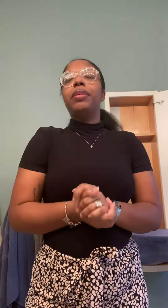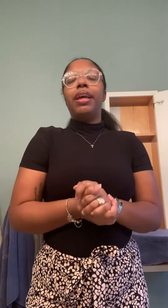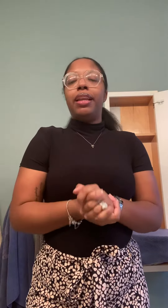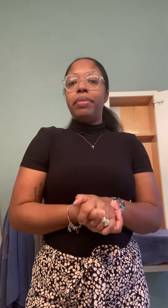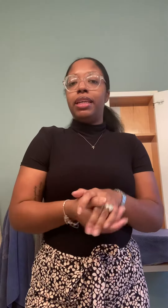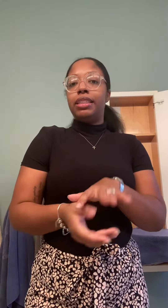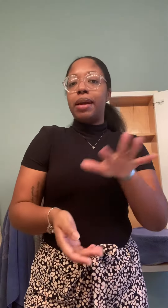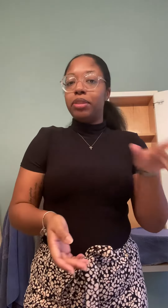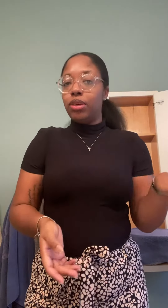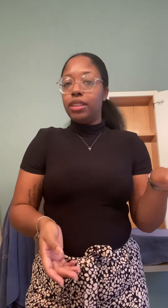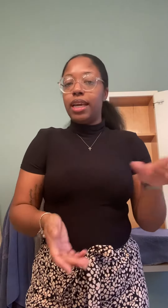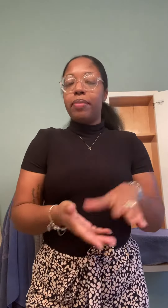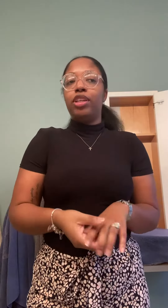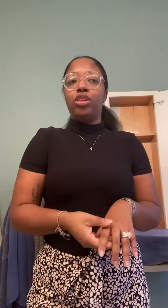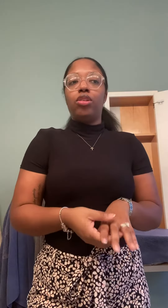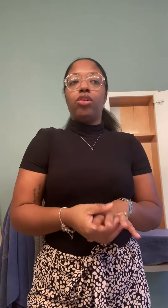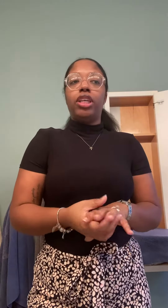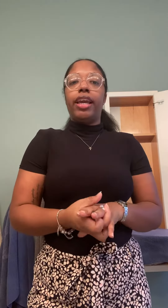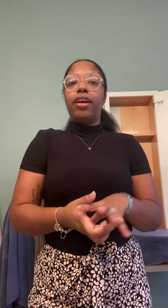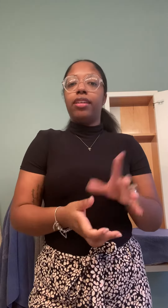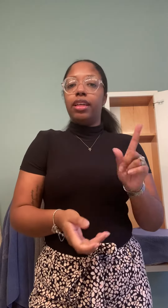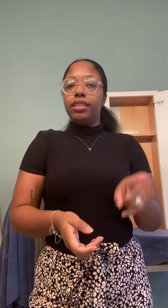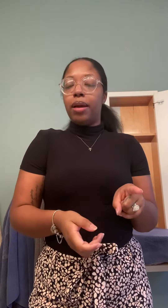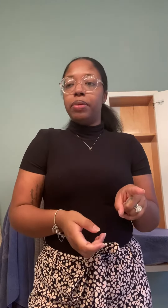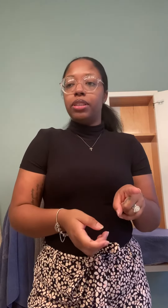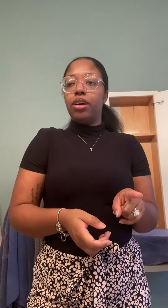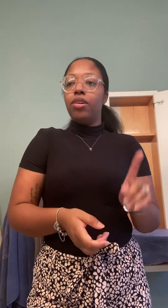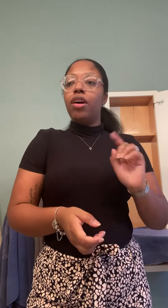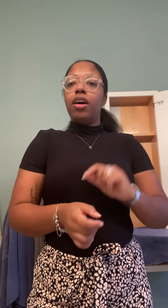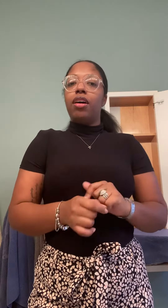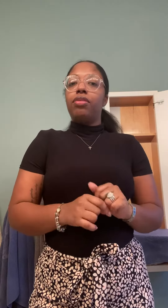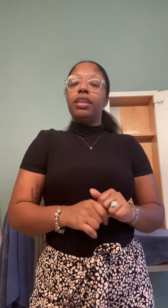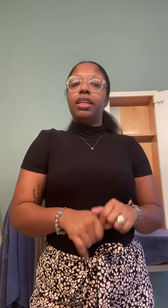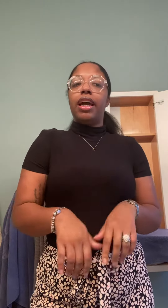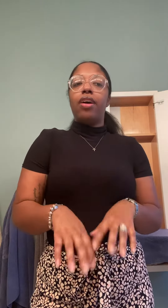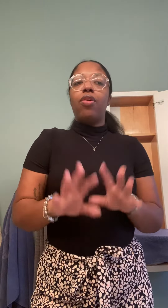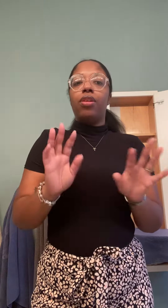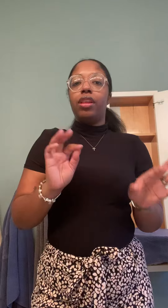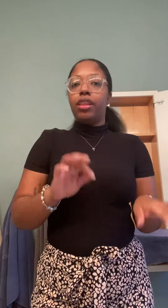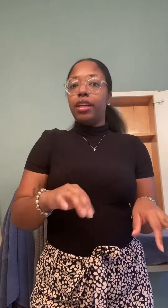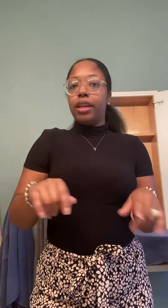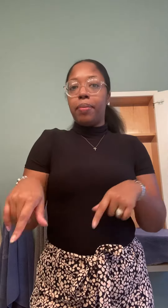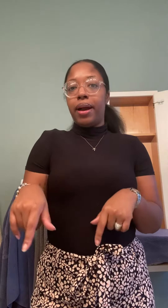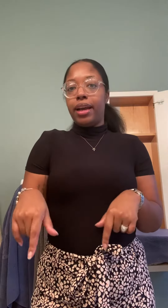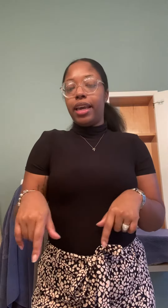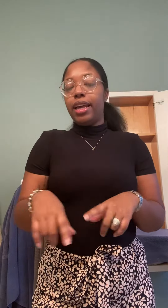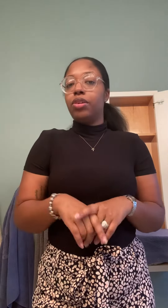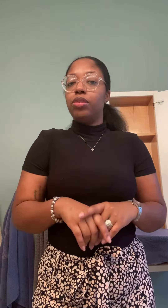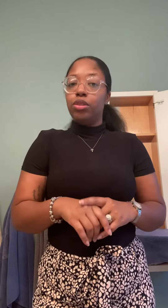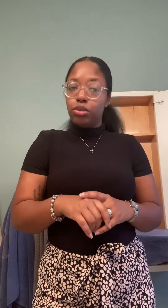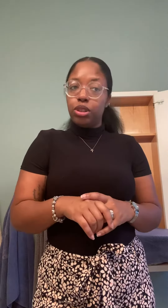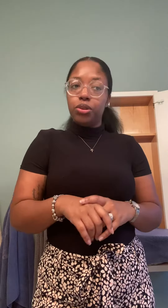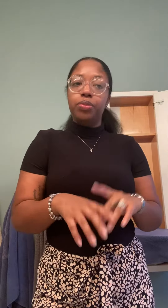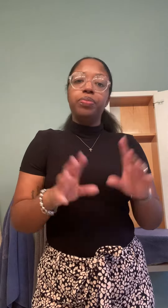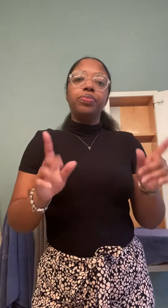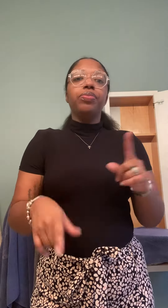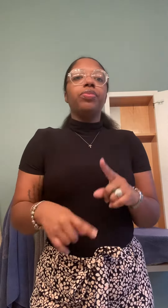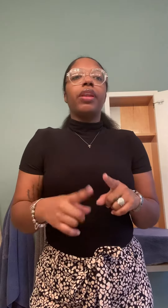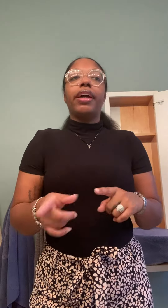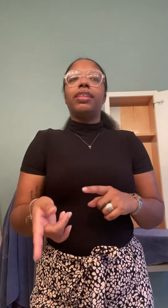In the meantime, the 20th time, make sure you're going to check out the latest episode of Thugging Out on the Thugging Out Podcast on YouTube. As